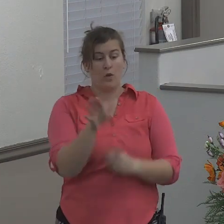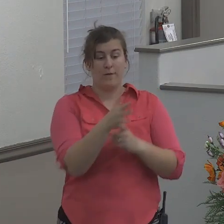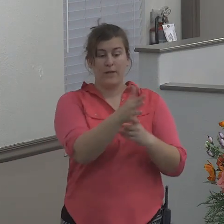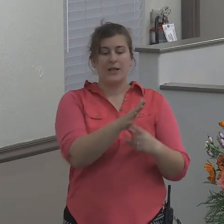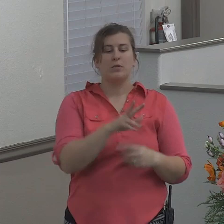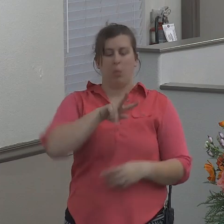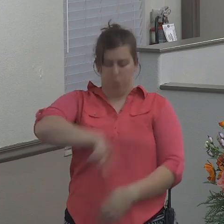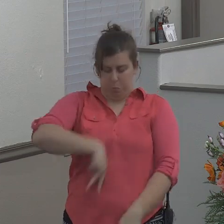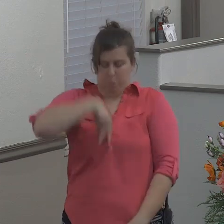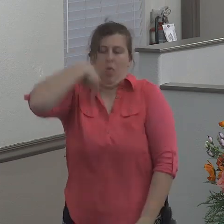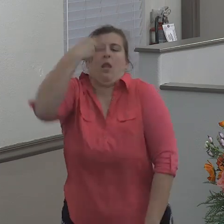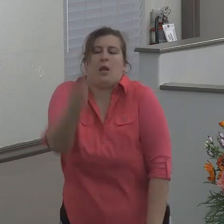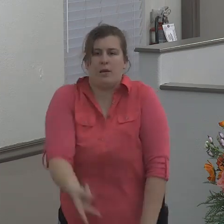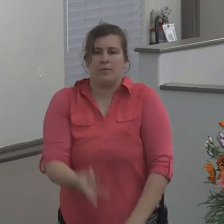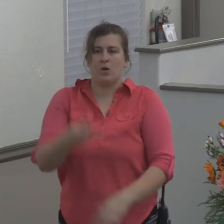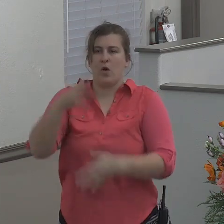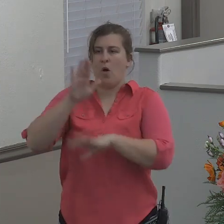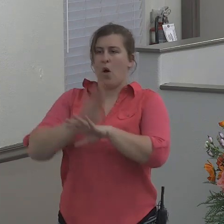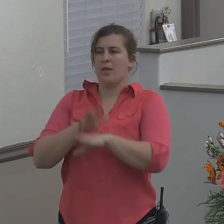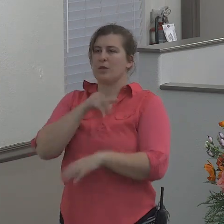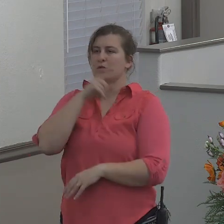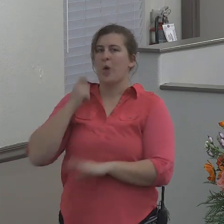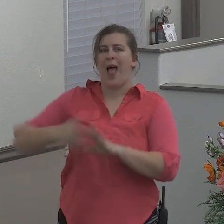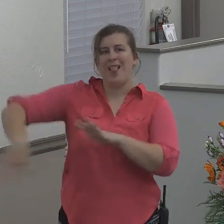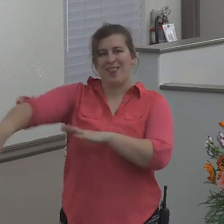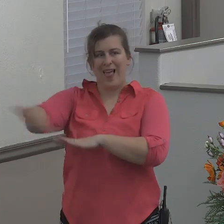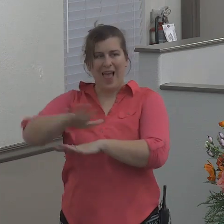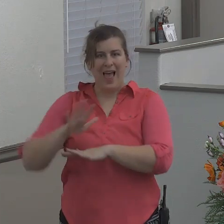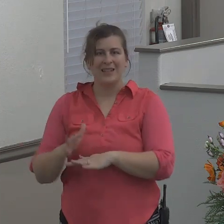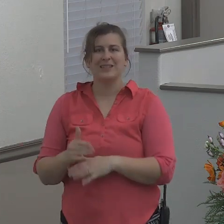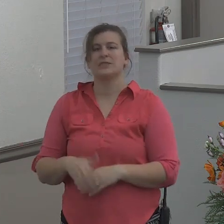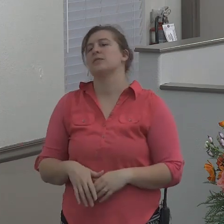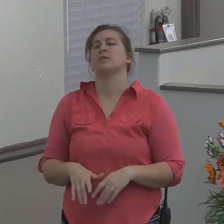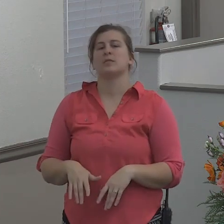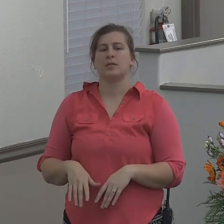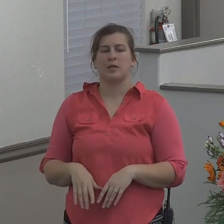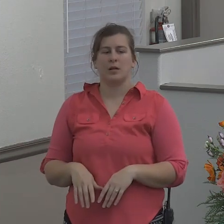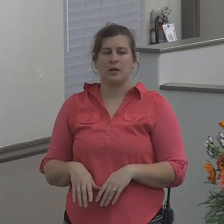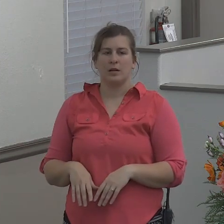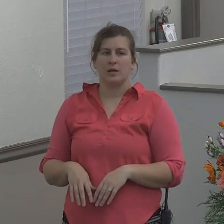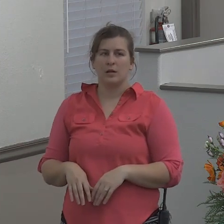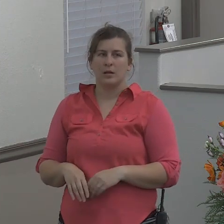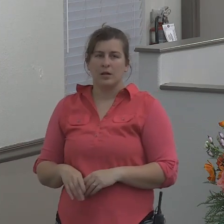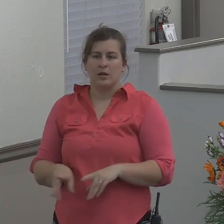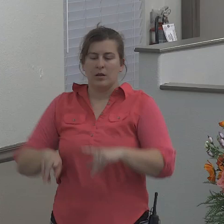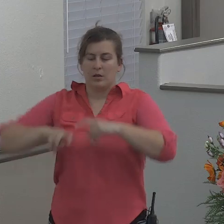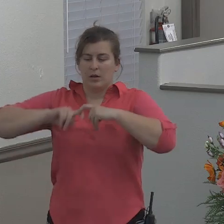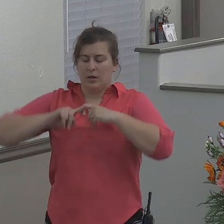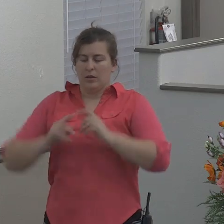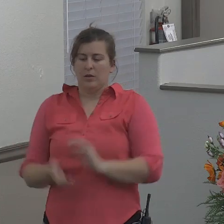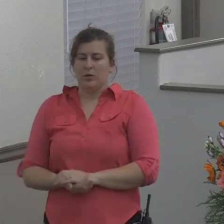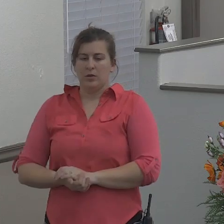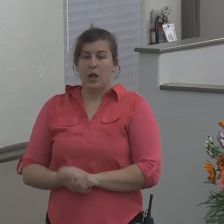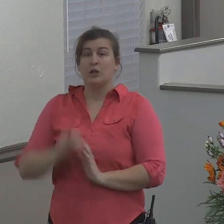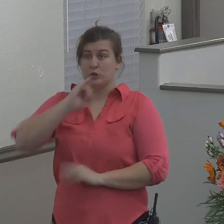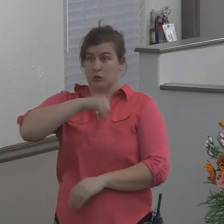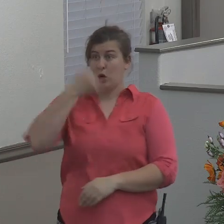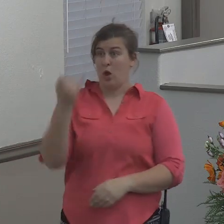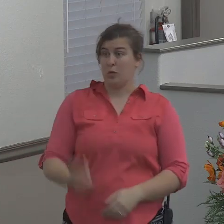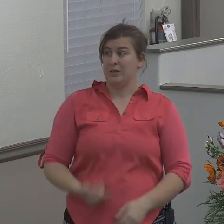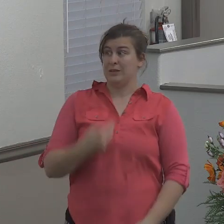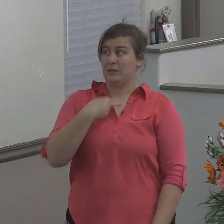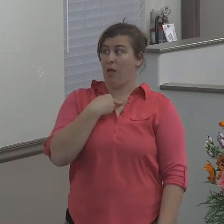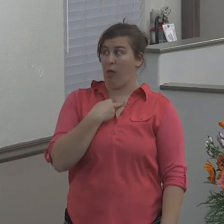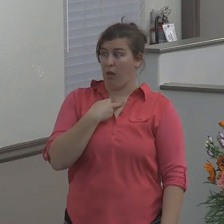Jonah upon the dry land. Jonah was now smack in the middle of his storm. He was stuck inside the belly of the